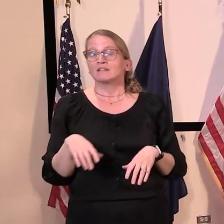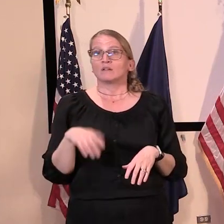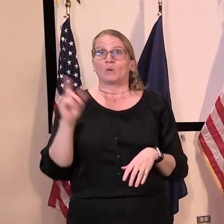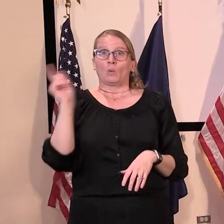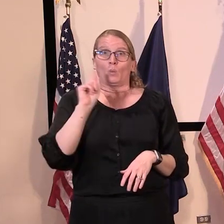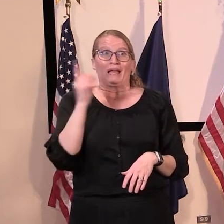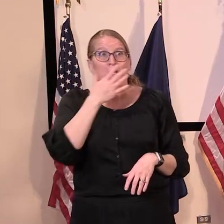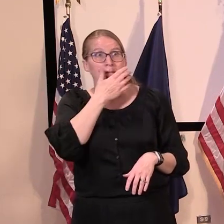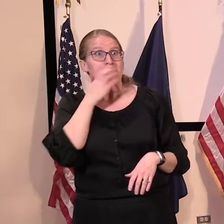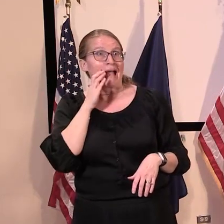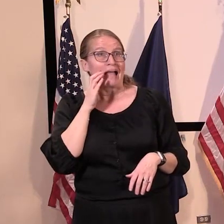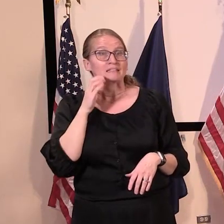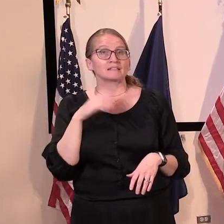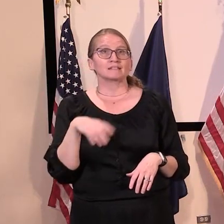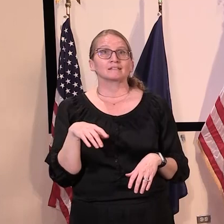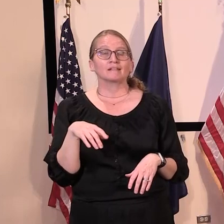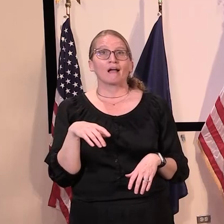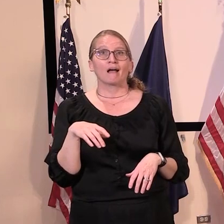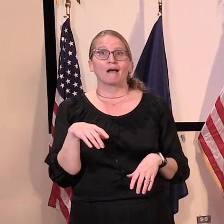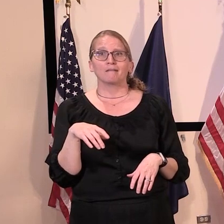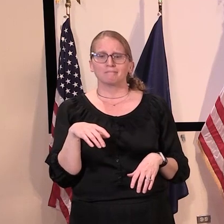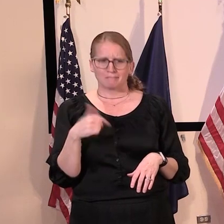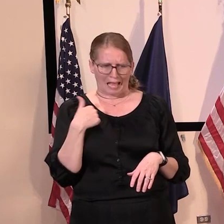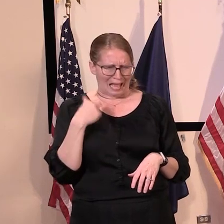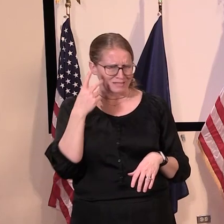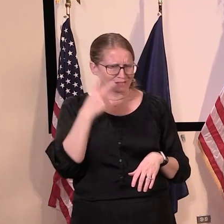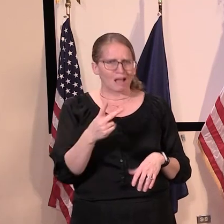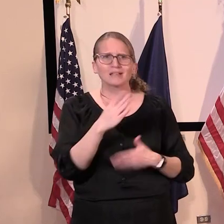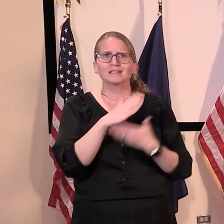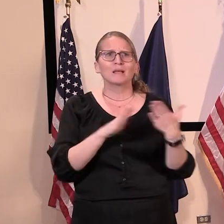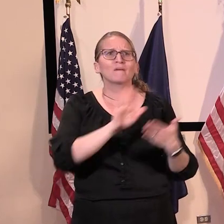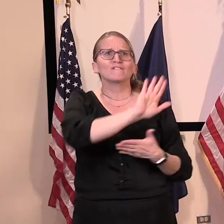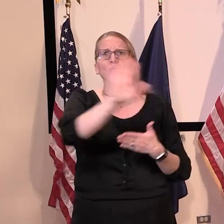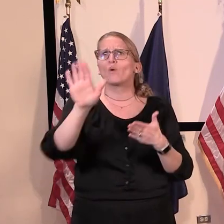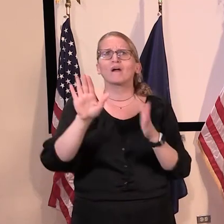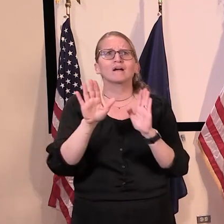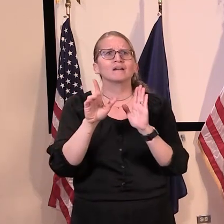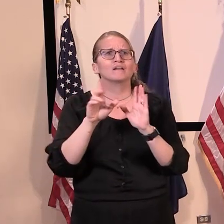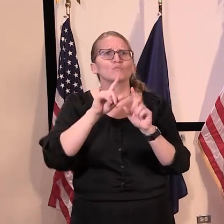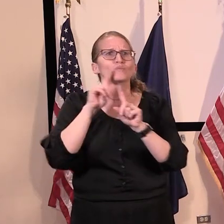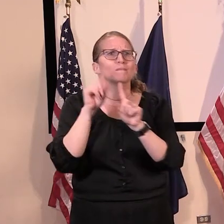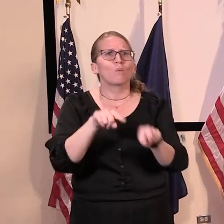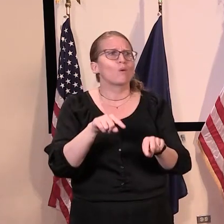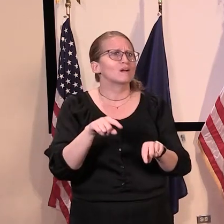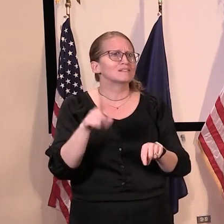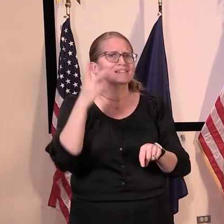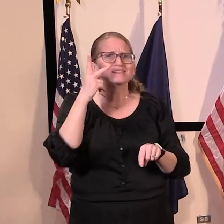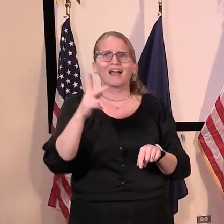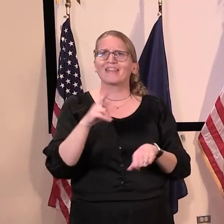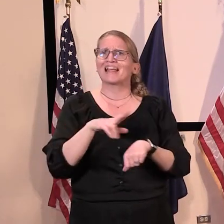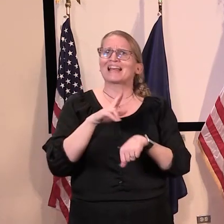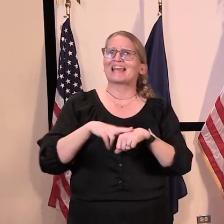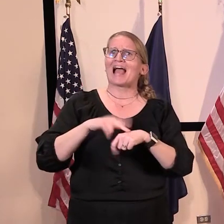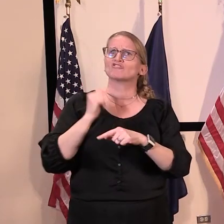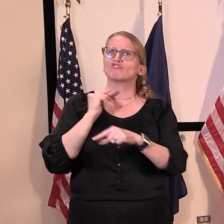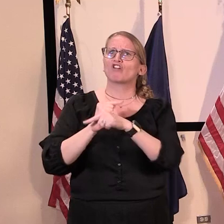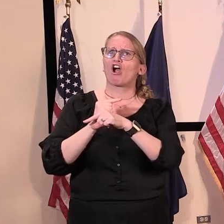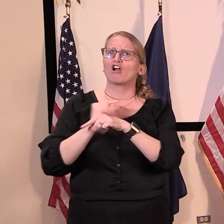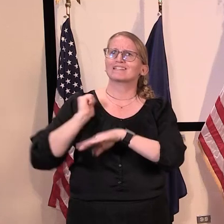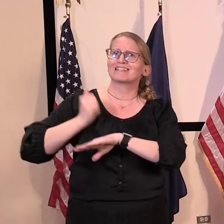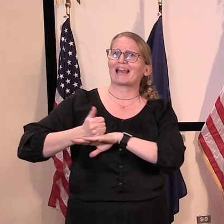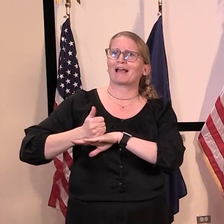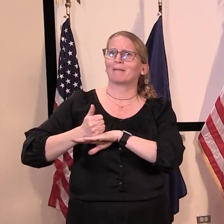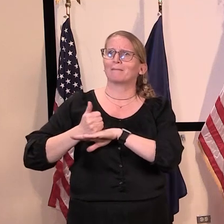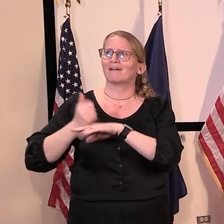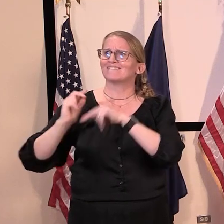um, I had some, when I saw, uh, some of your reports on the national guard setting up a facility in Essex and I didn't